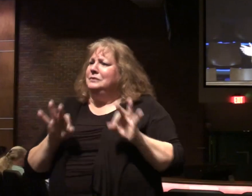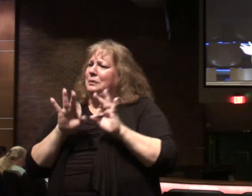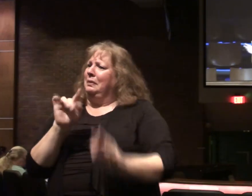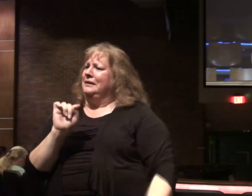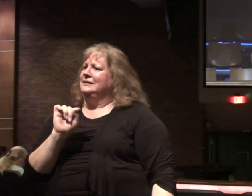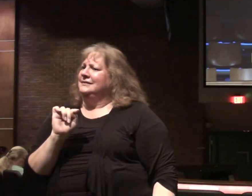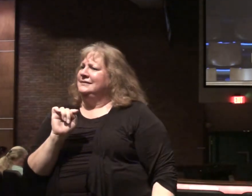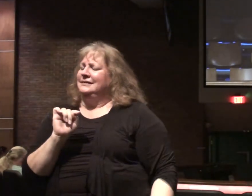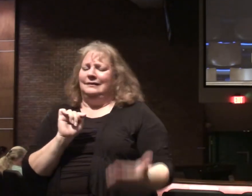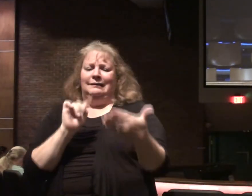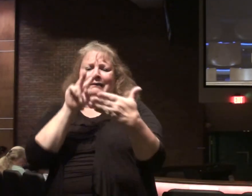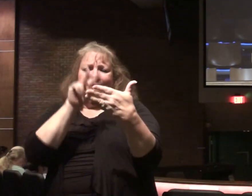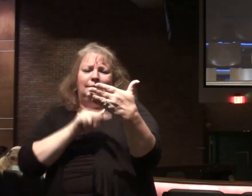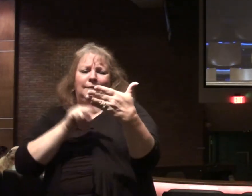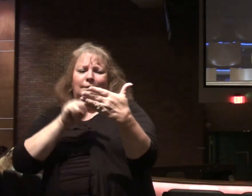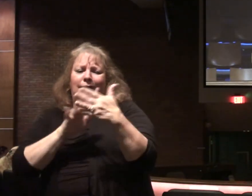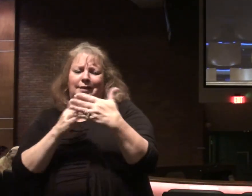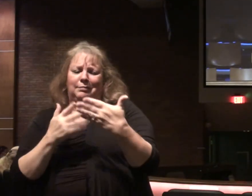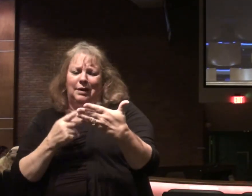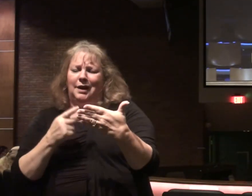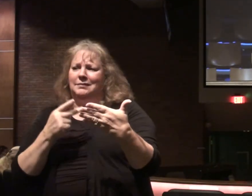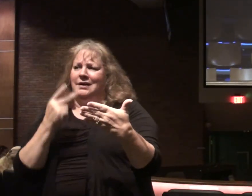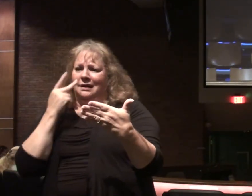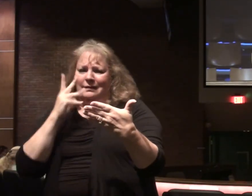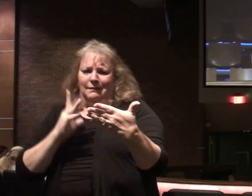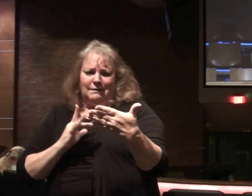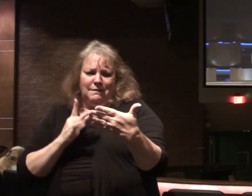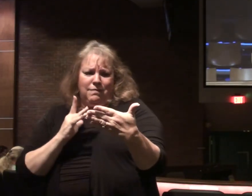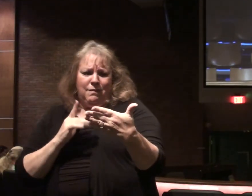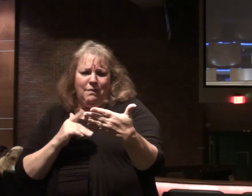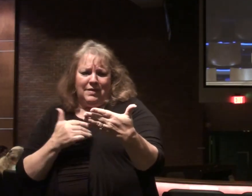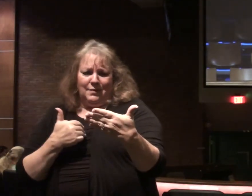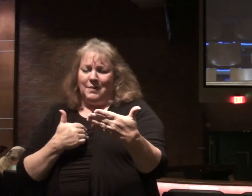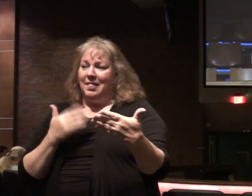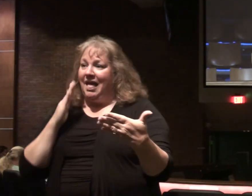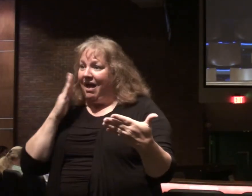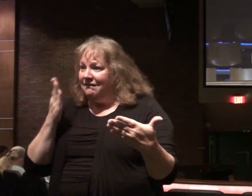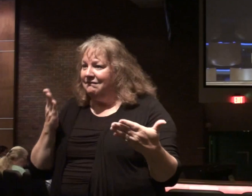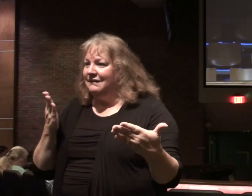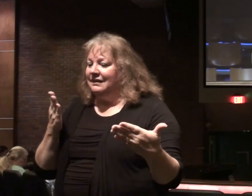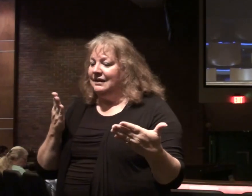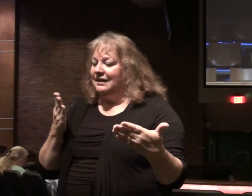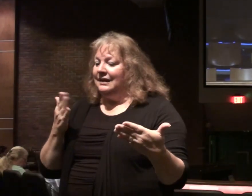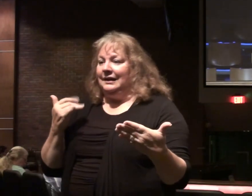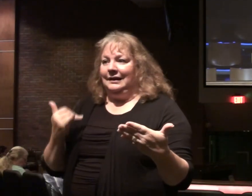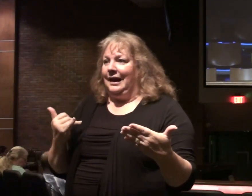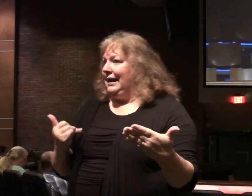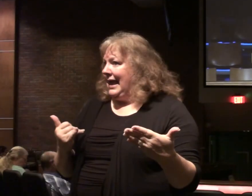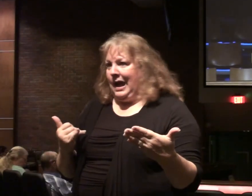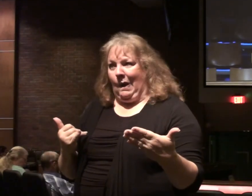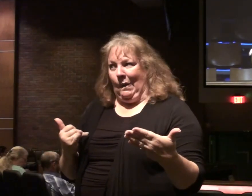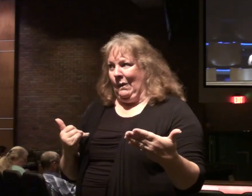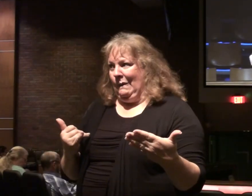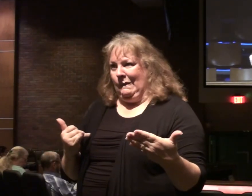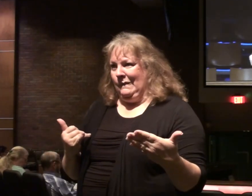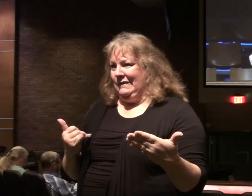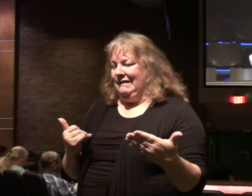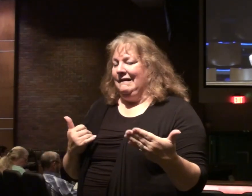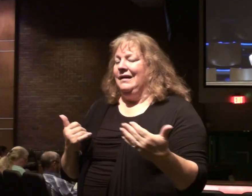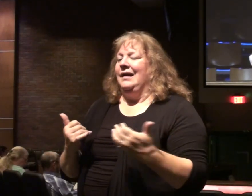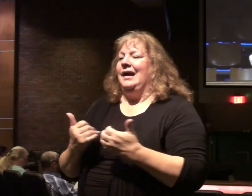You read through the scripture, you see the glory that believers have. Not primarily in this life. We have